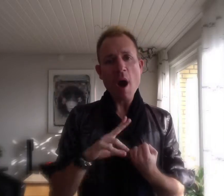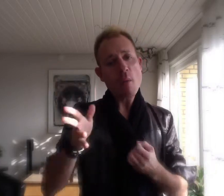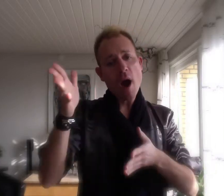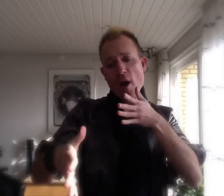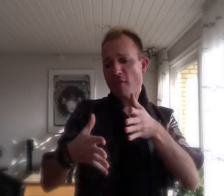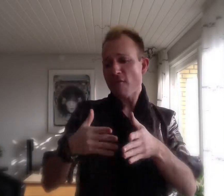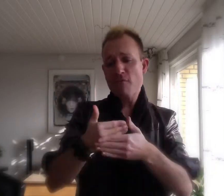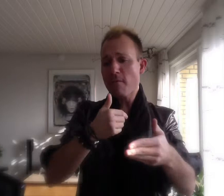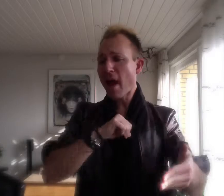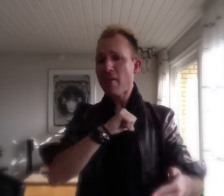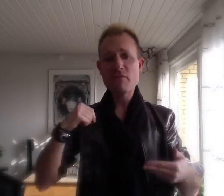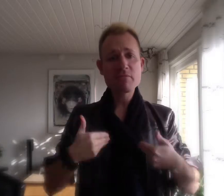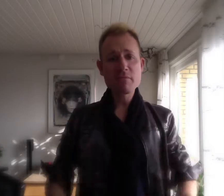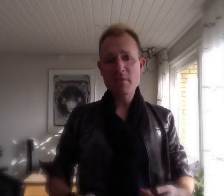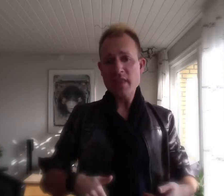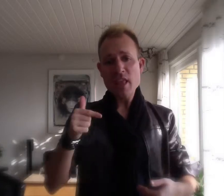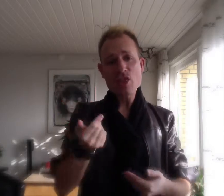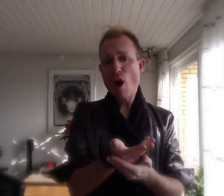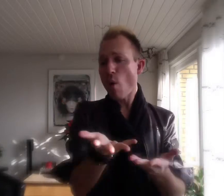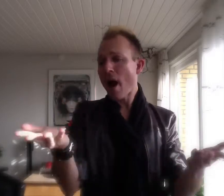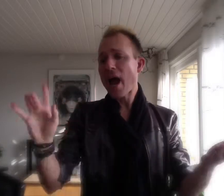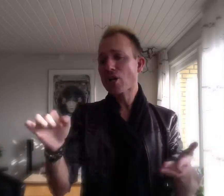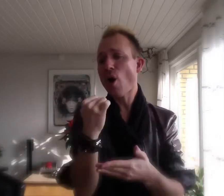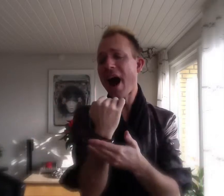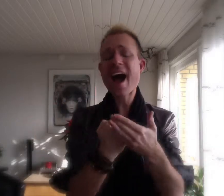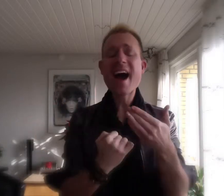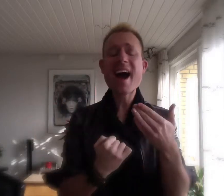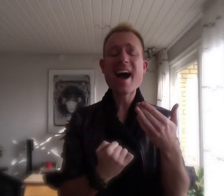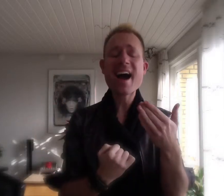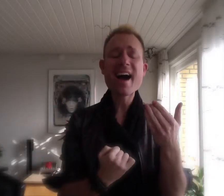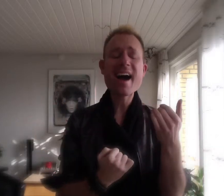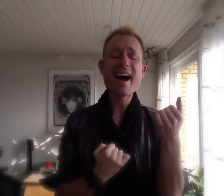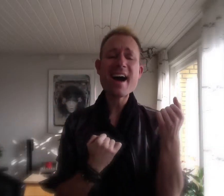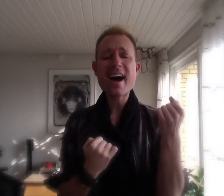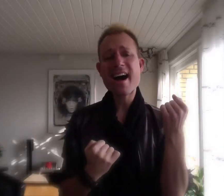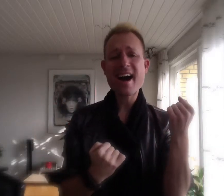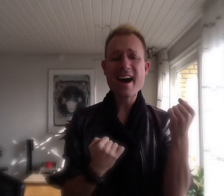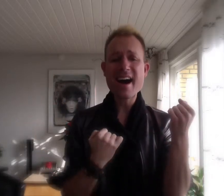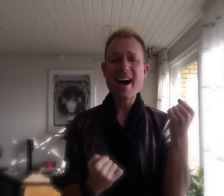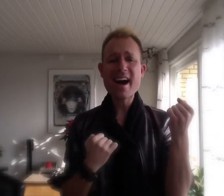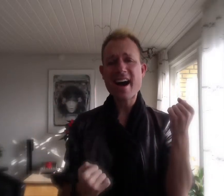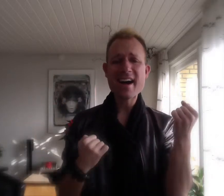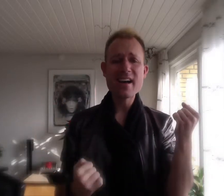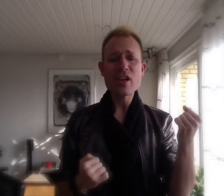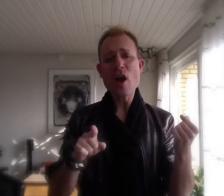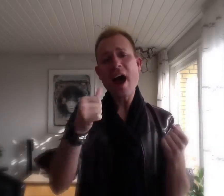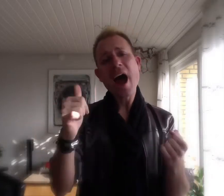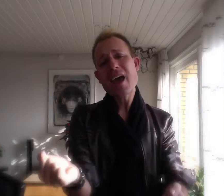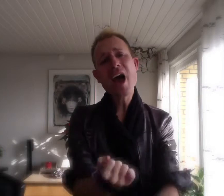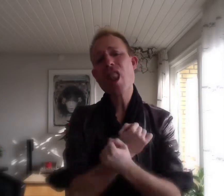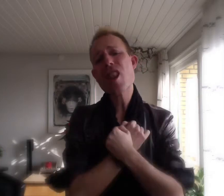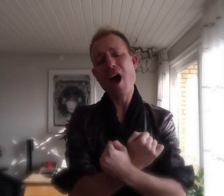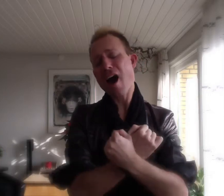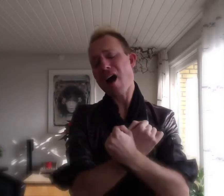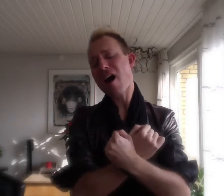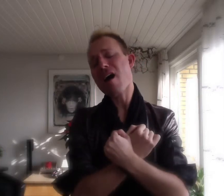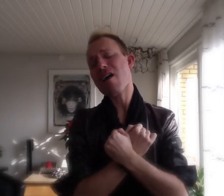from myself There's nowhere to hurt Your love I'll be never, but